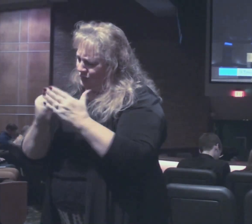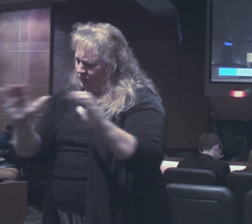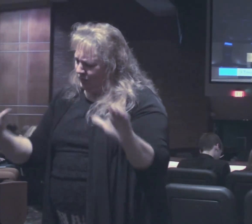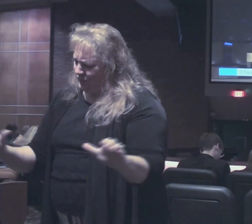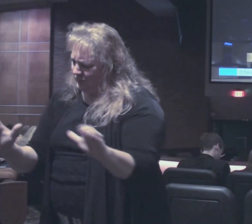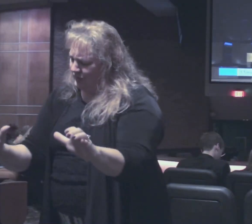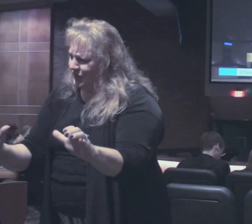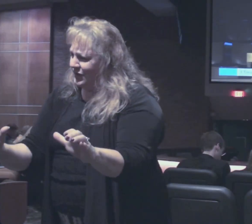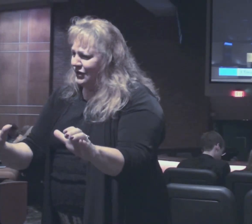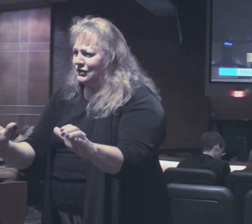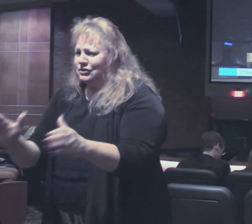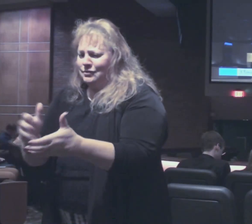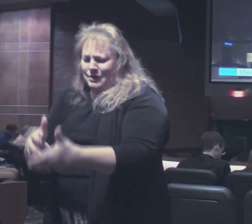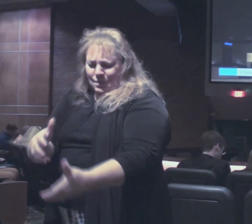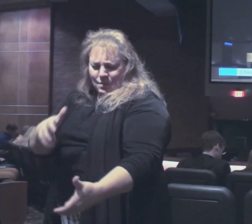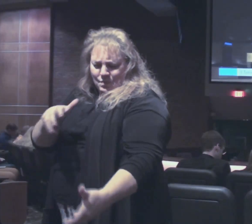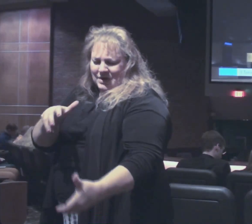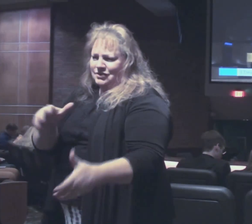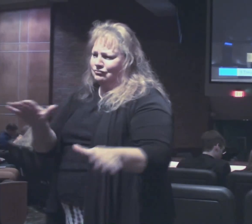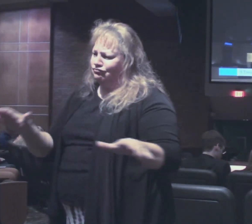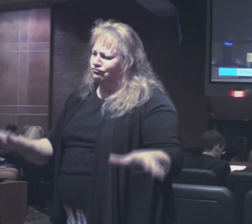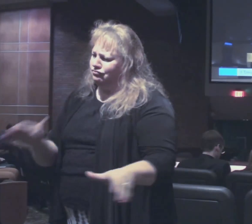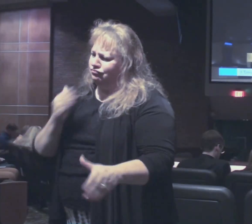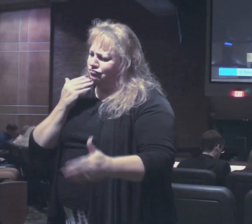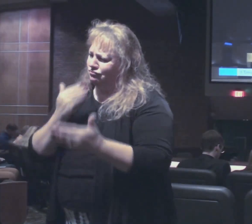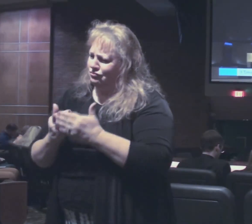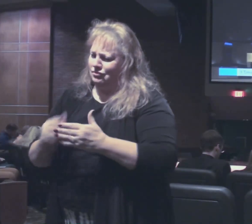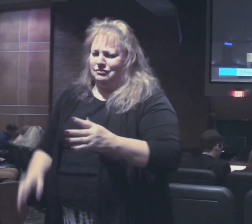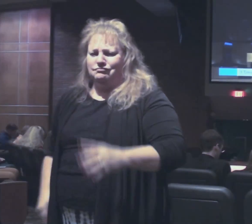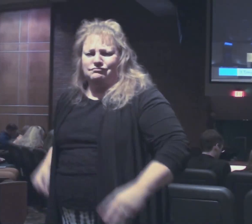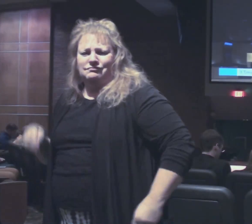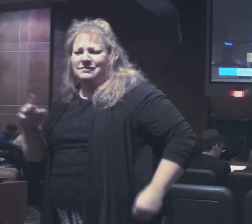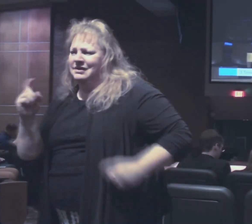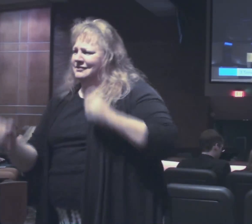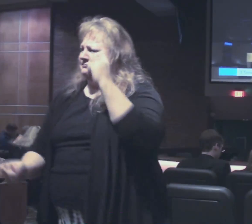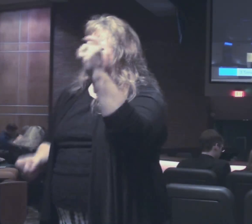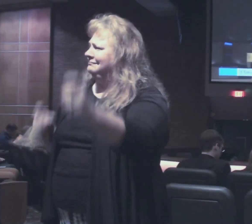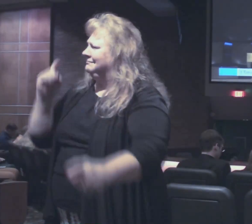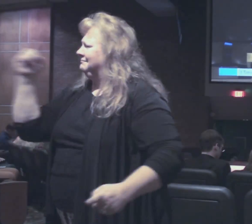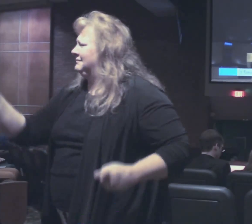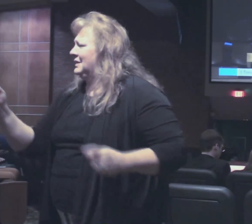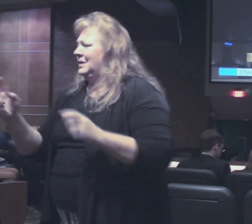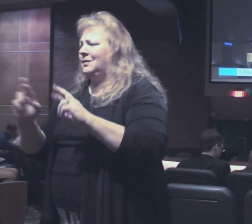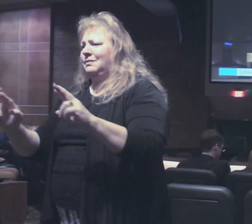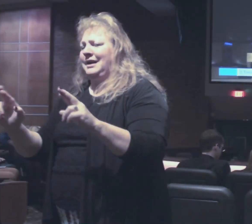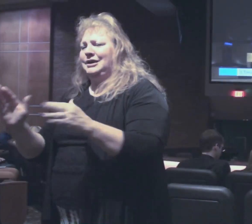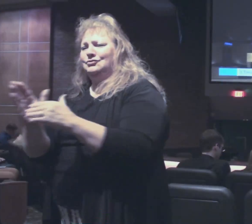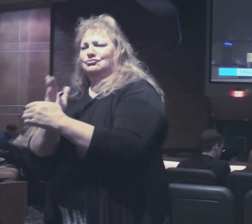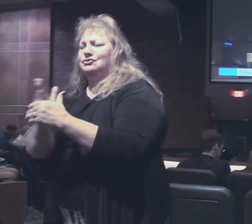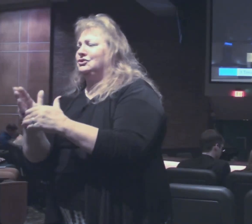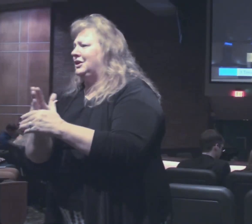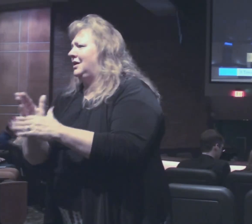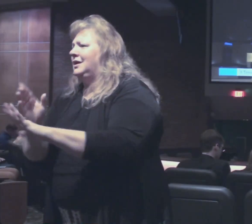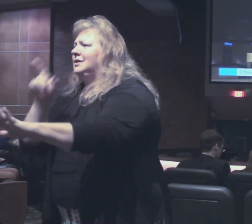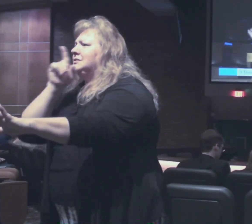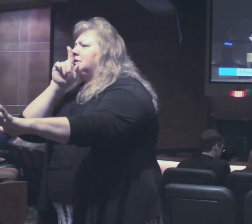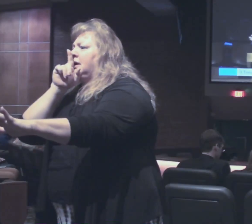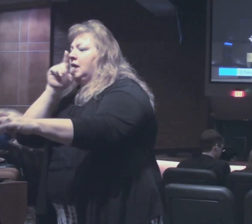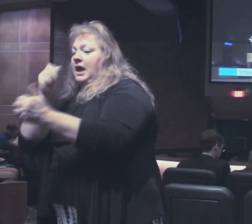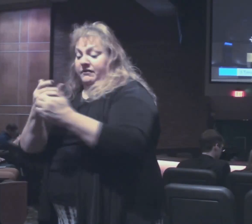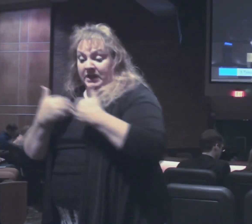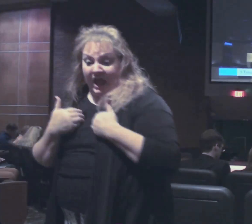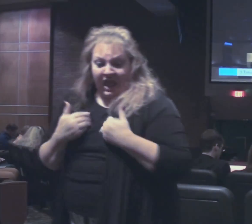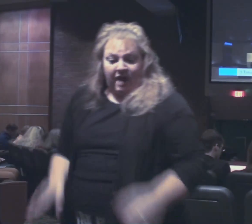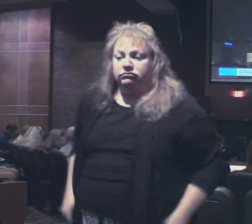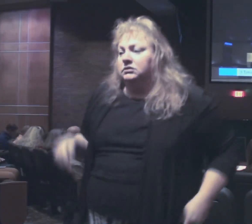rich in good works, to be generous, ready to share. He didn't say you have to give away